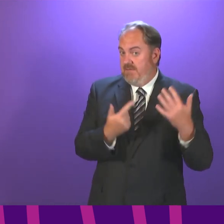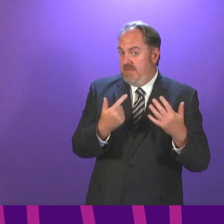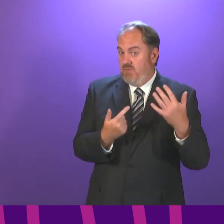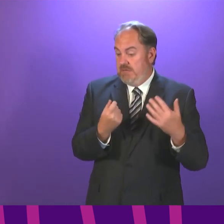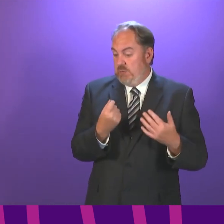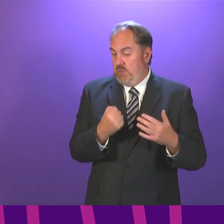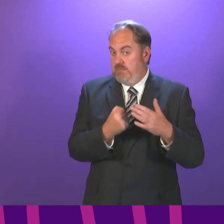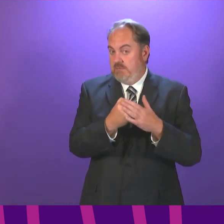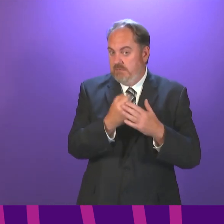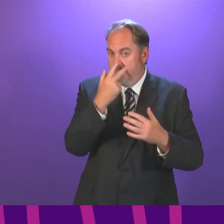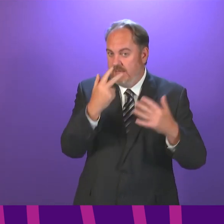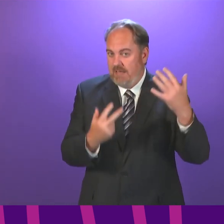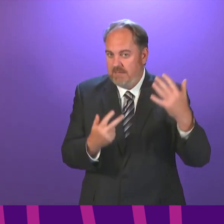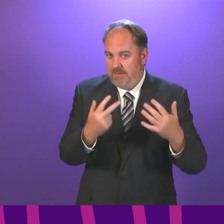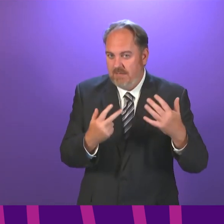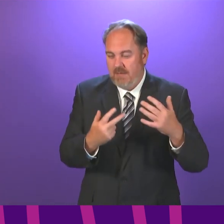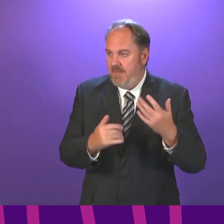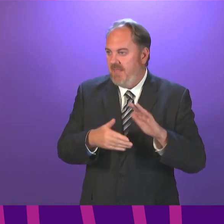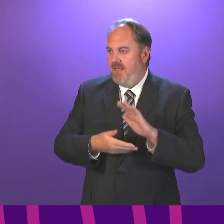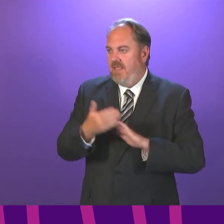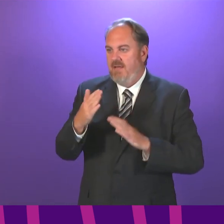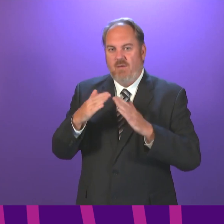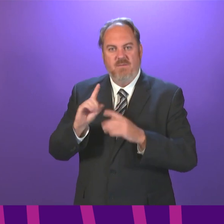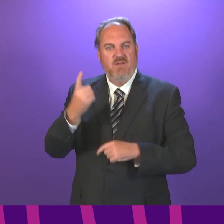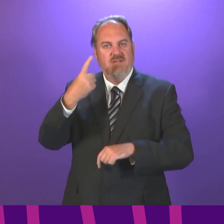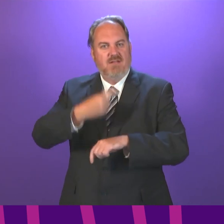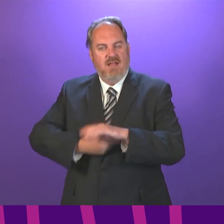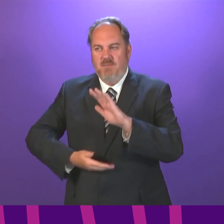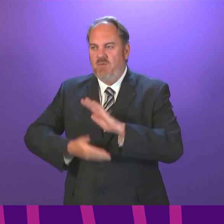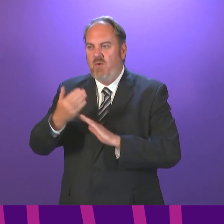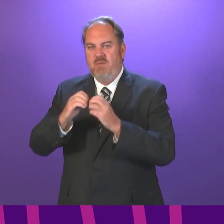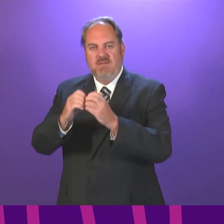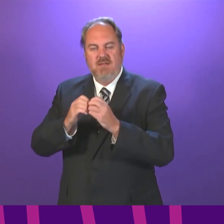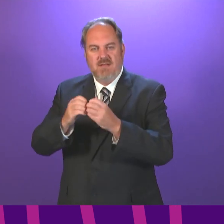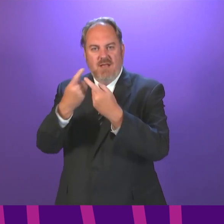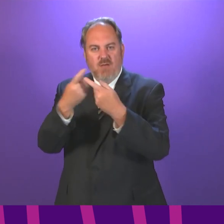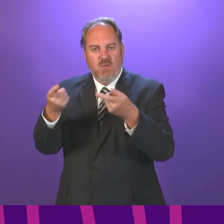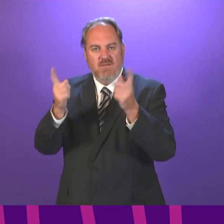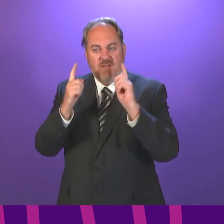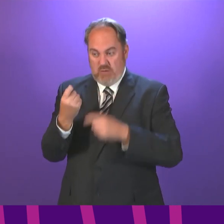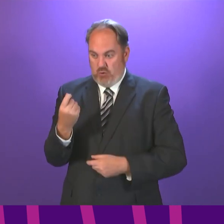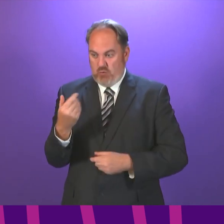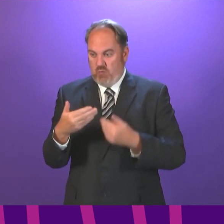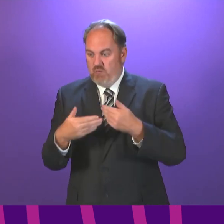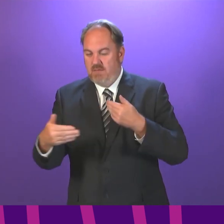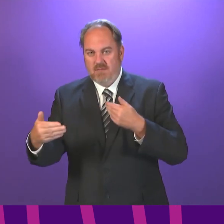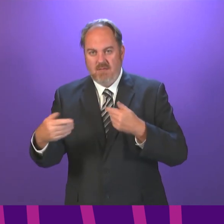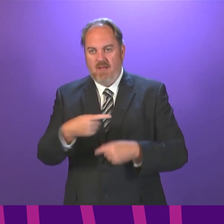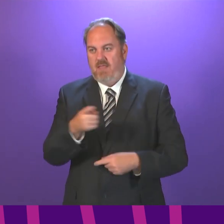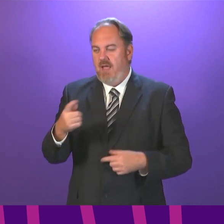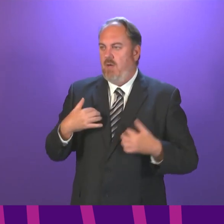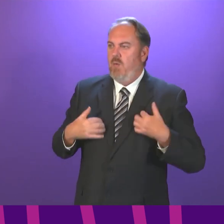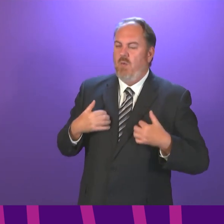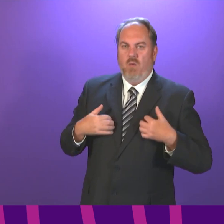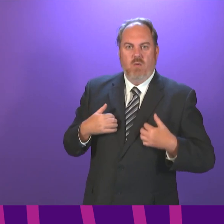18, who will be leaving home for the first time to take up a university place within the next few weeks, who would welcome the